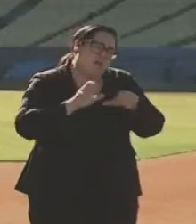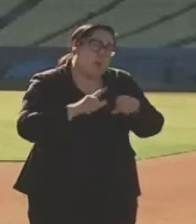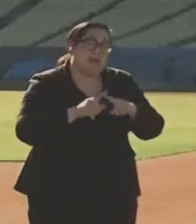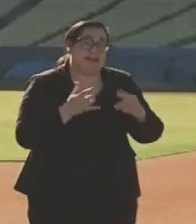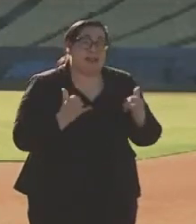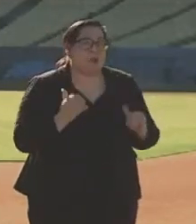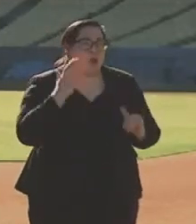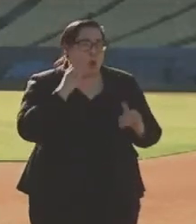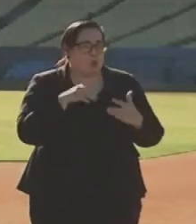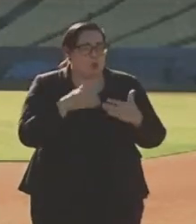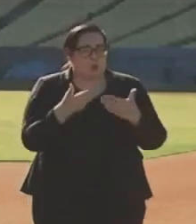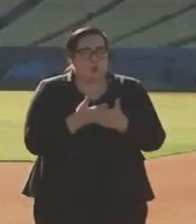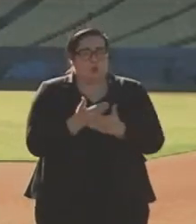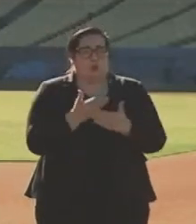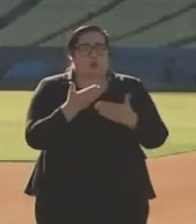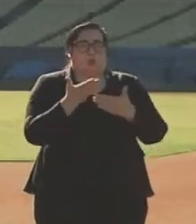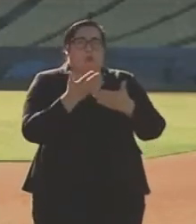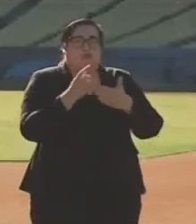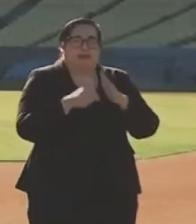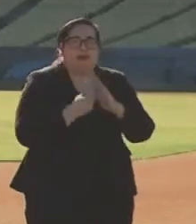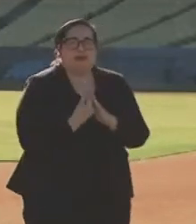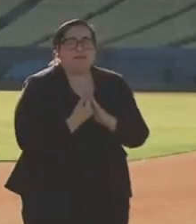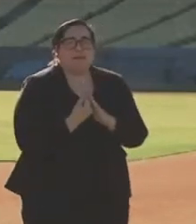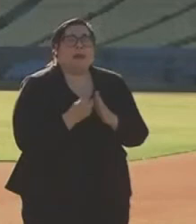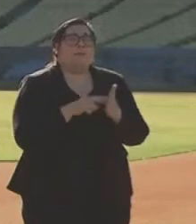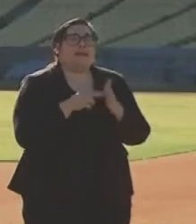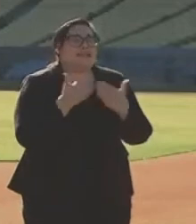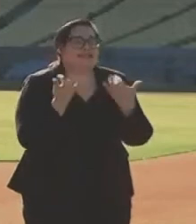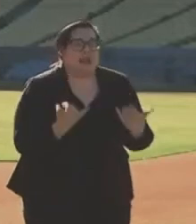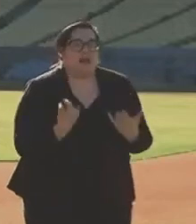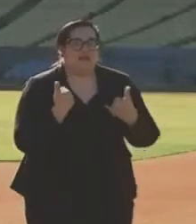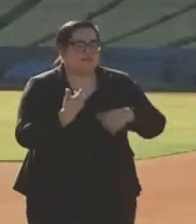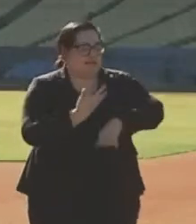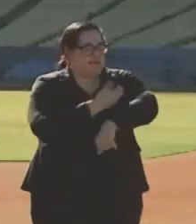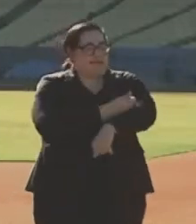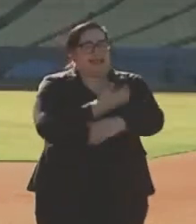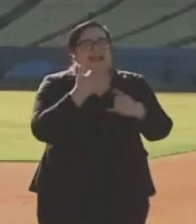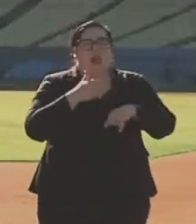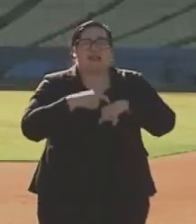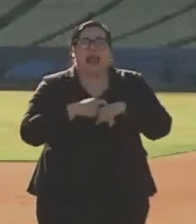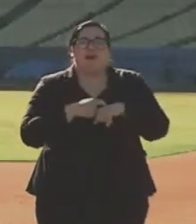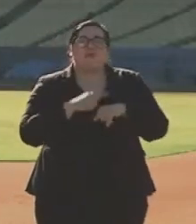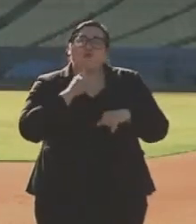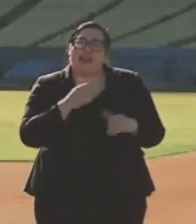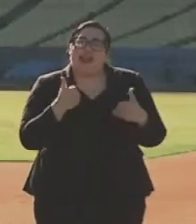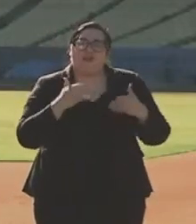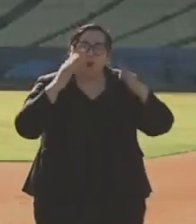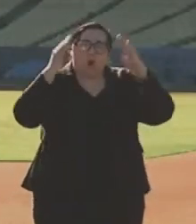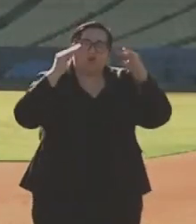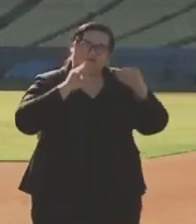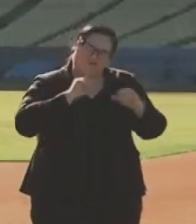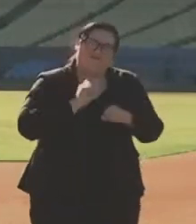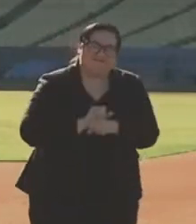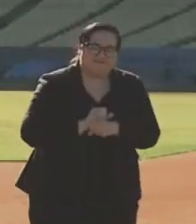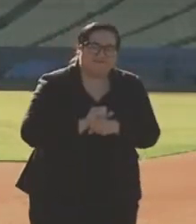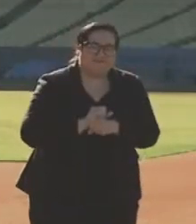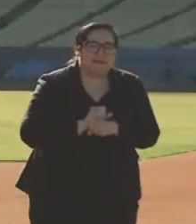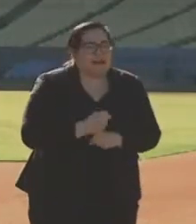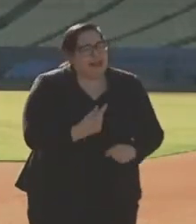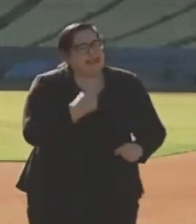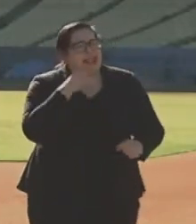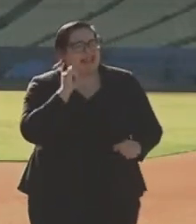entering this new phase, we now have a vaccine and we can now start having real hope. And I say that